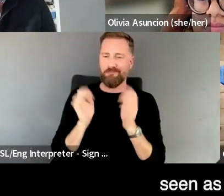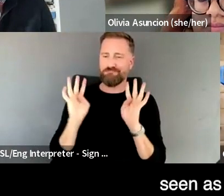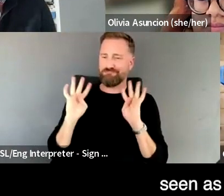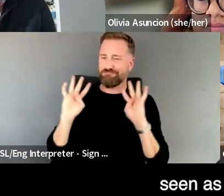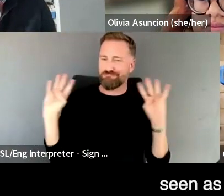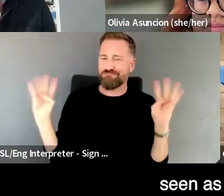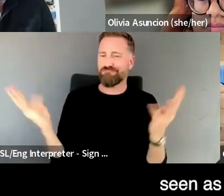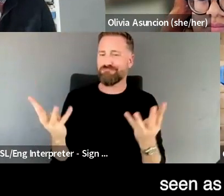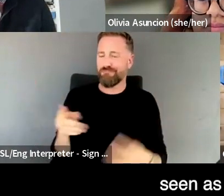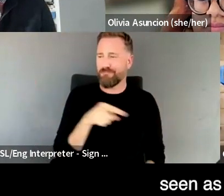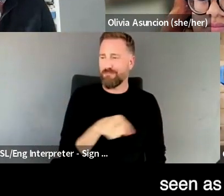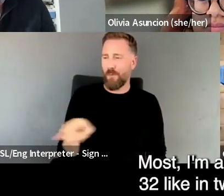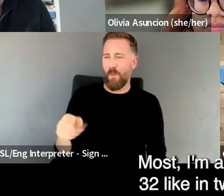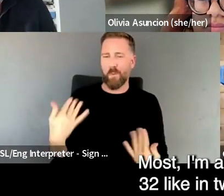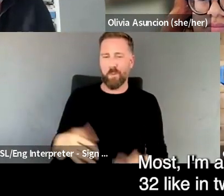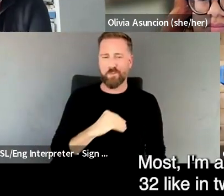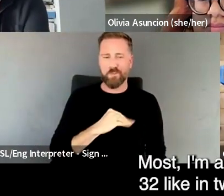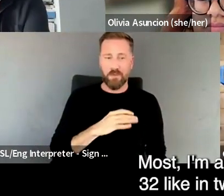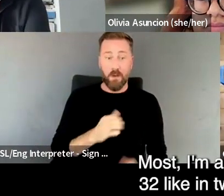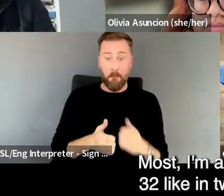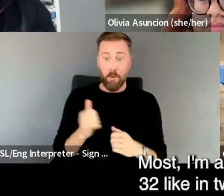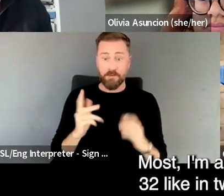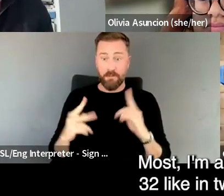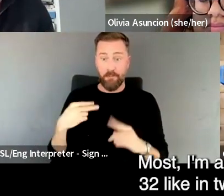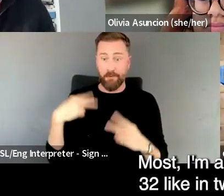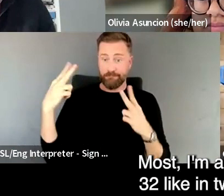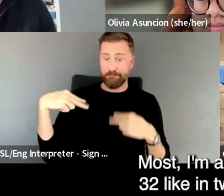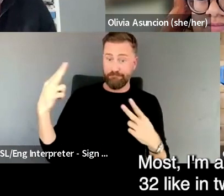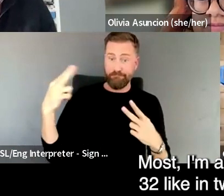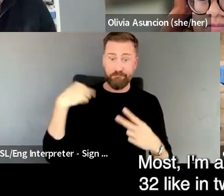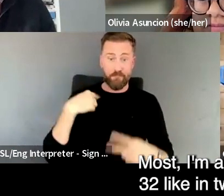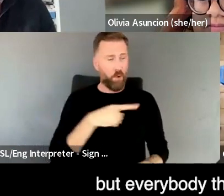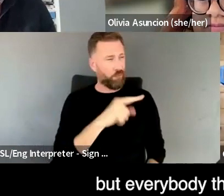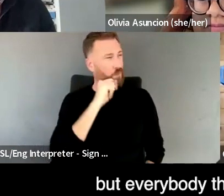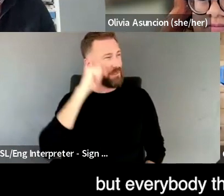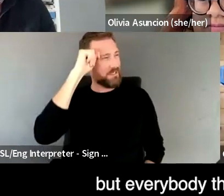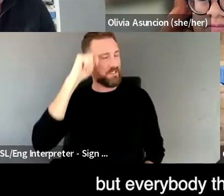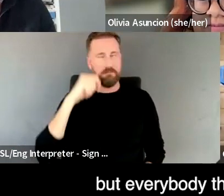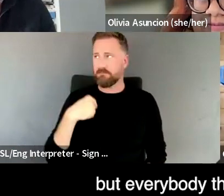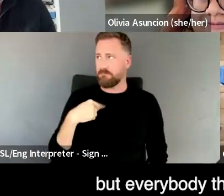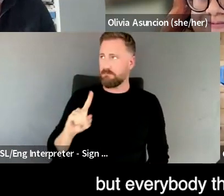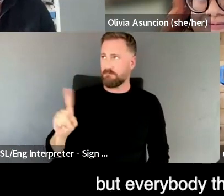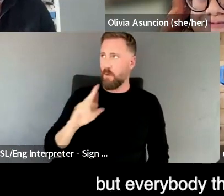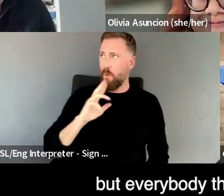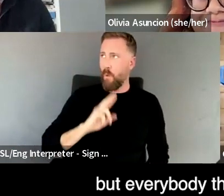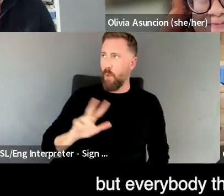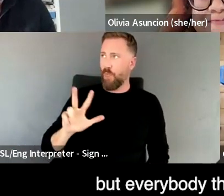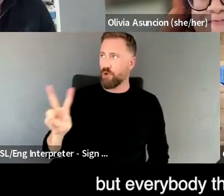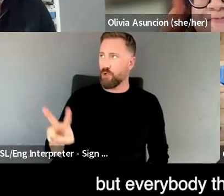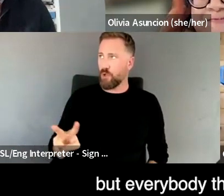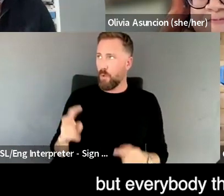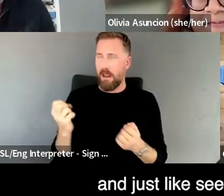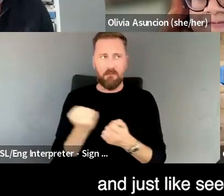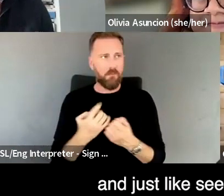seen as a teen. Um, most I'm about to be 32, like in two weeks, but everybody thinks that I'm 16,